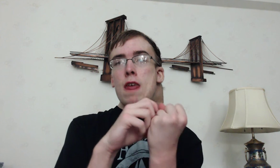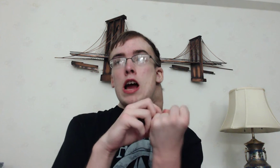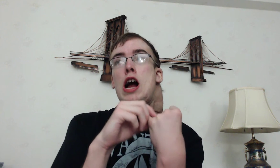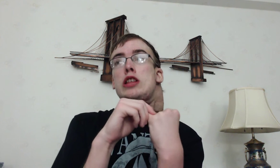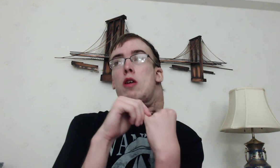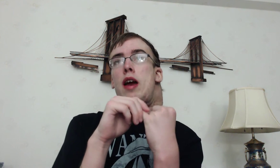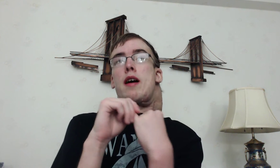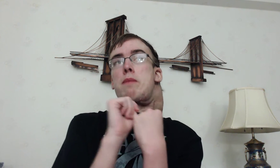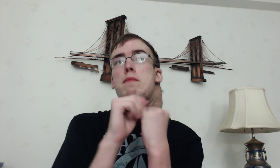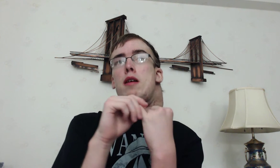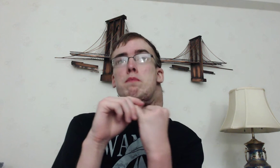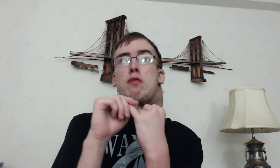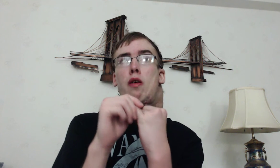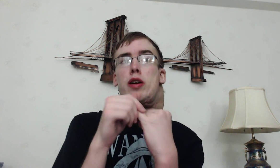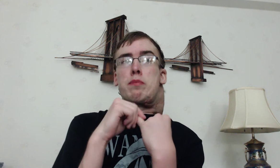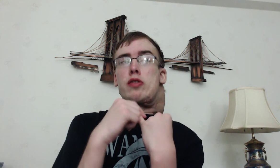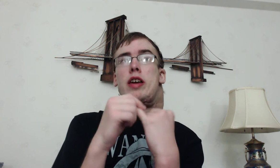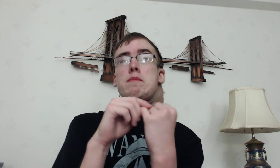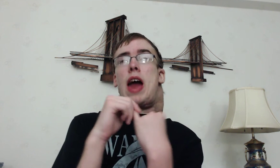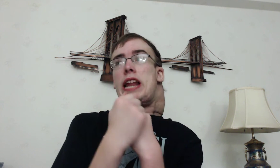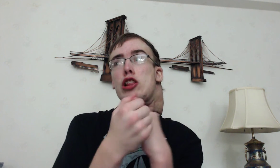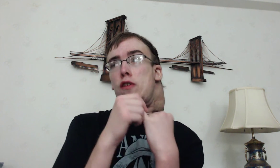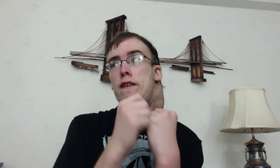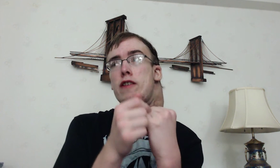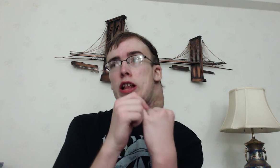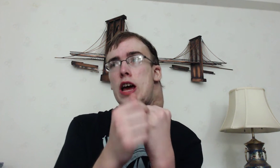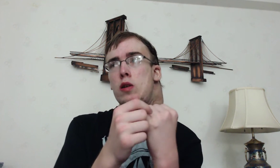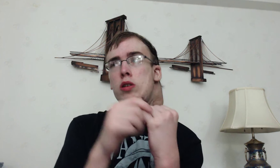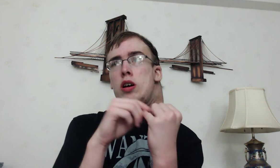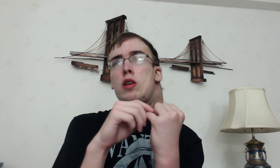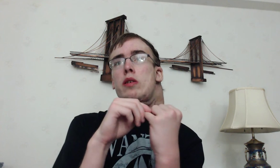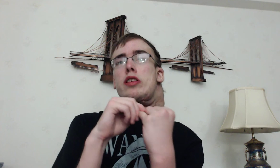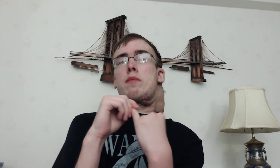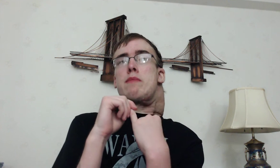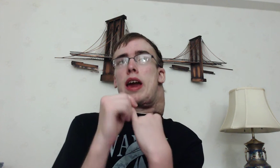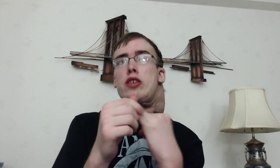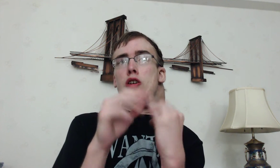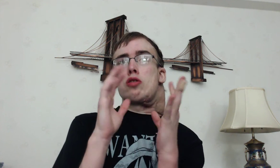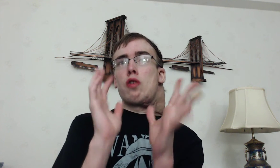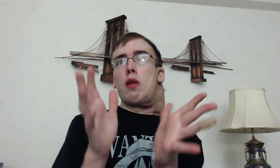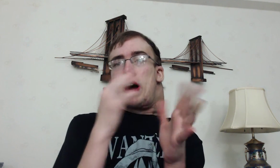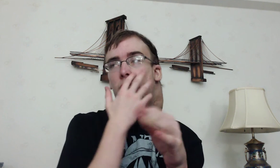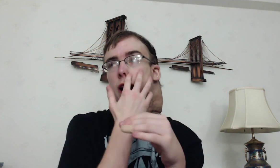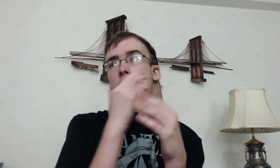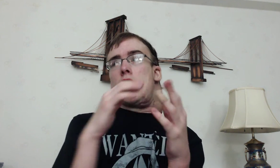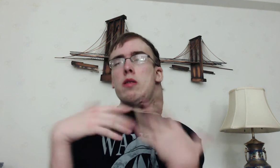So yeah, big mom probably pretty mad at Luffy right now Which is a major drawback and then you have